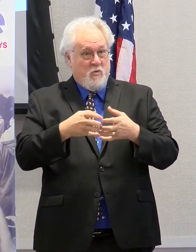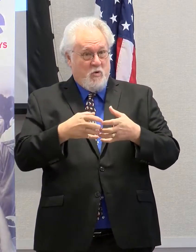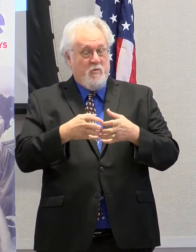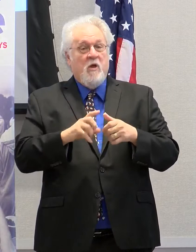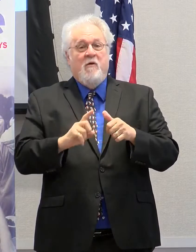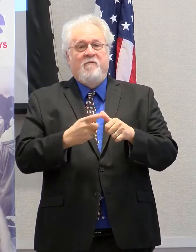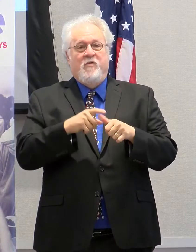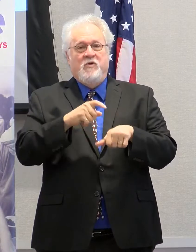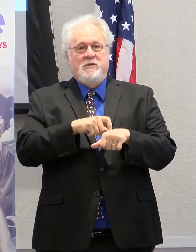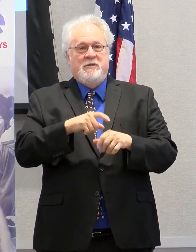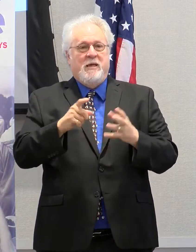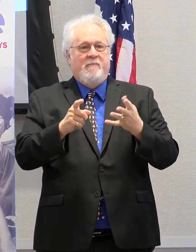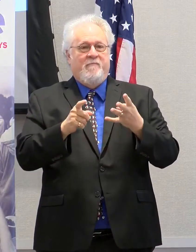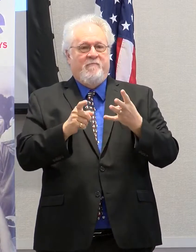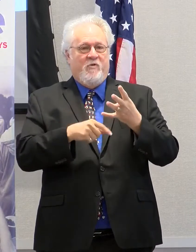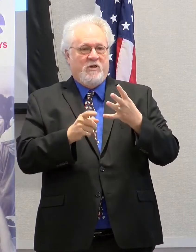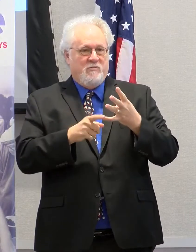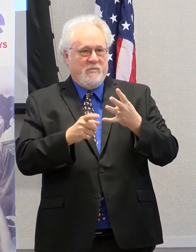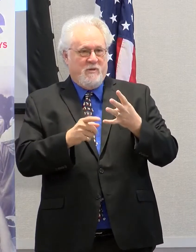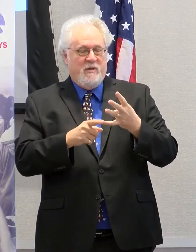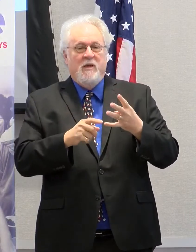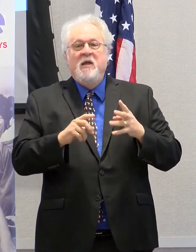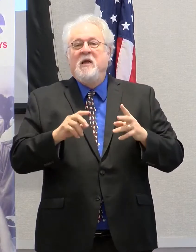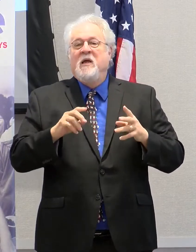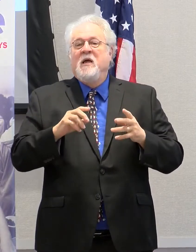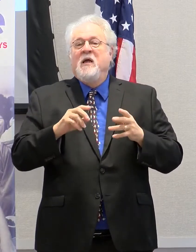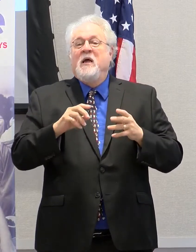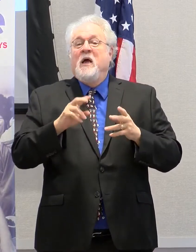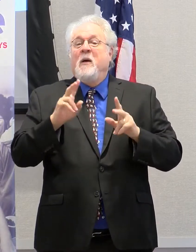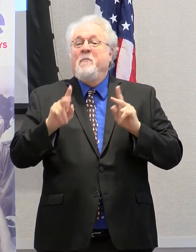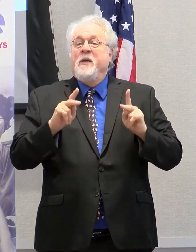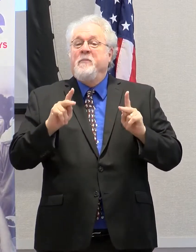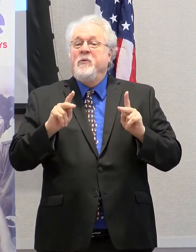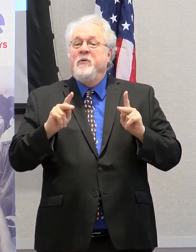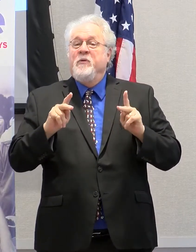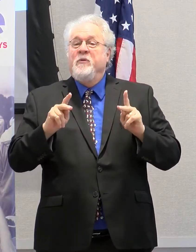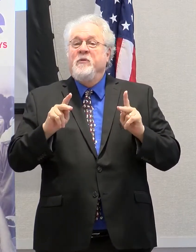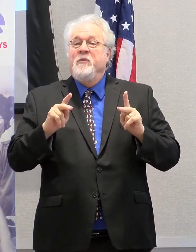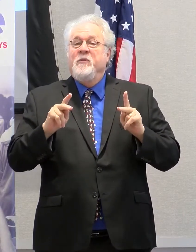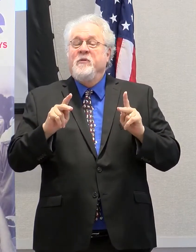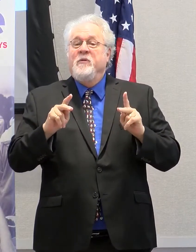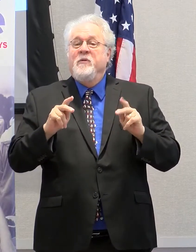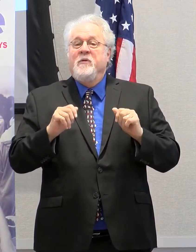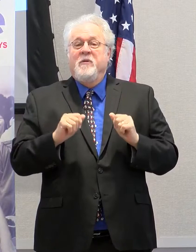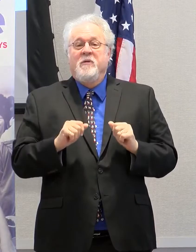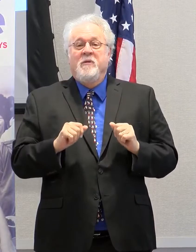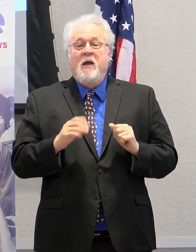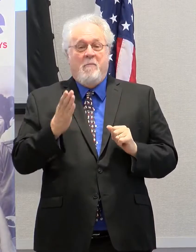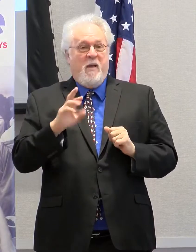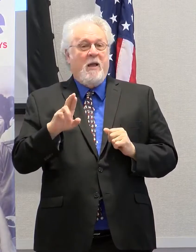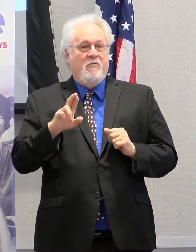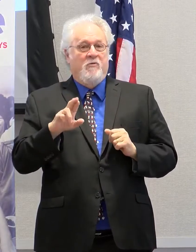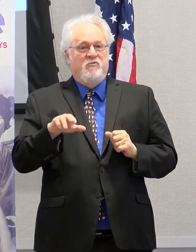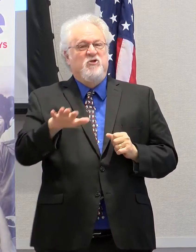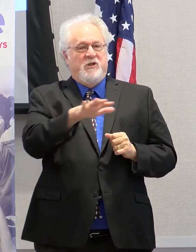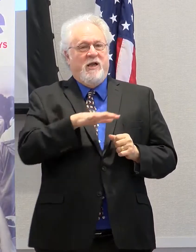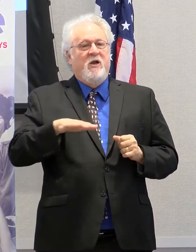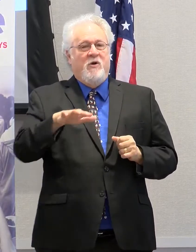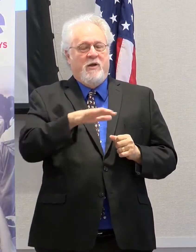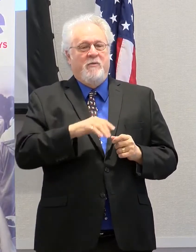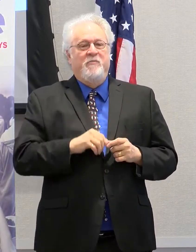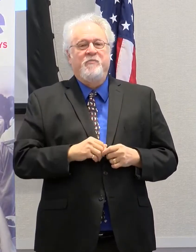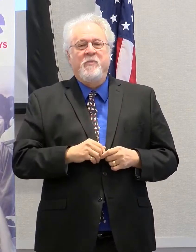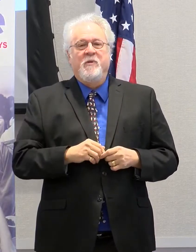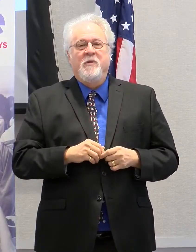to first-time freshmen. Individuals primarily in the Baton Rouge area